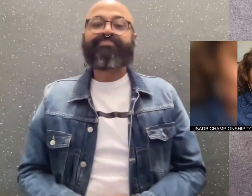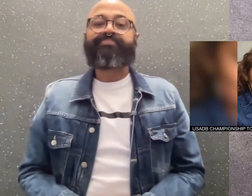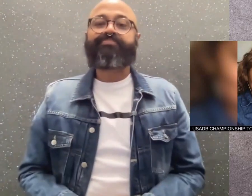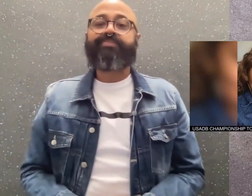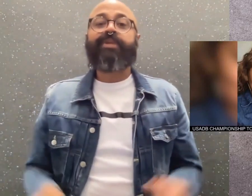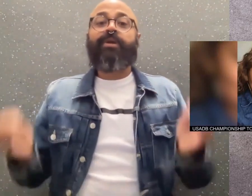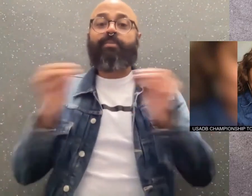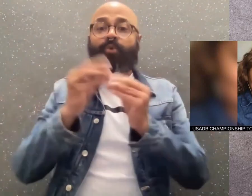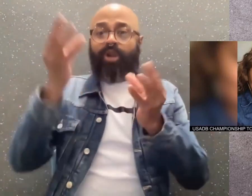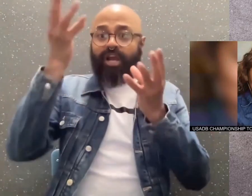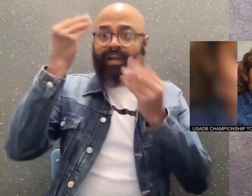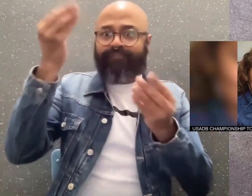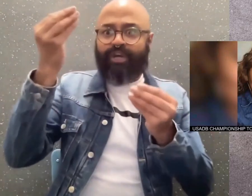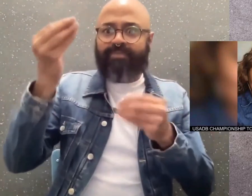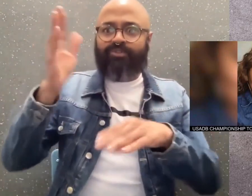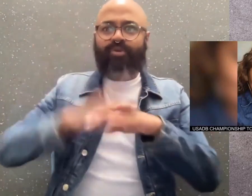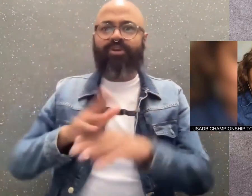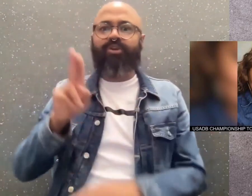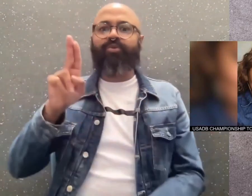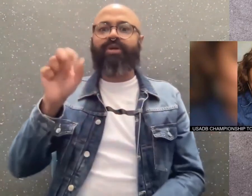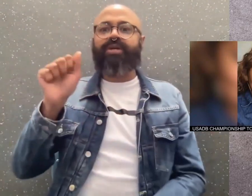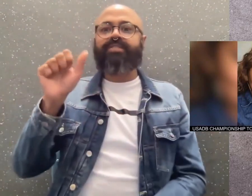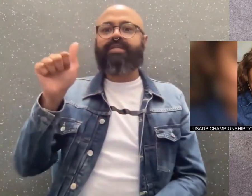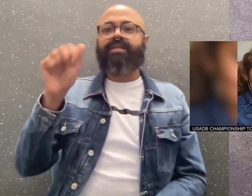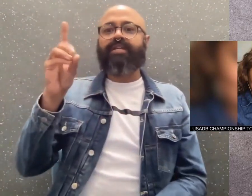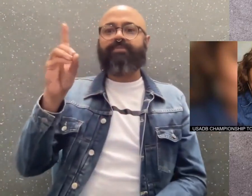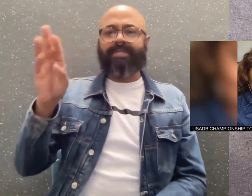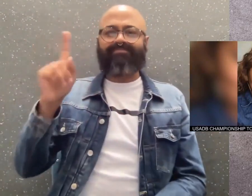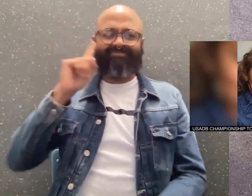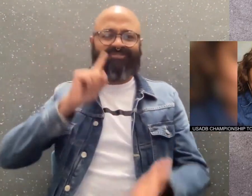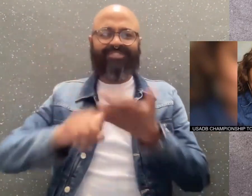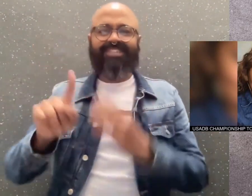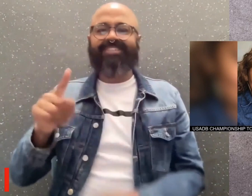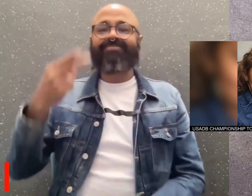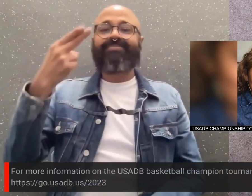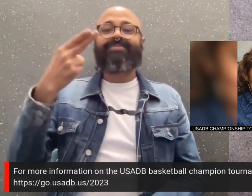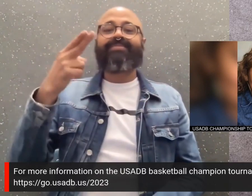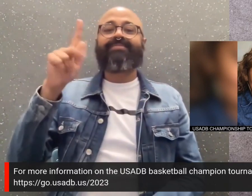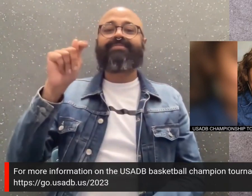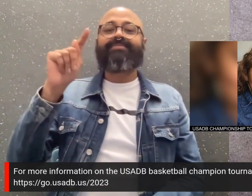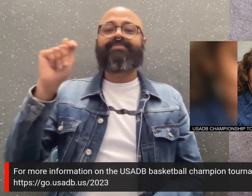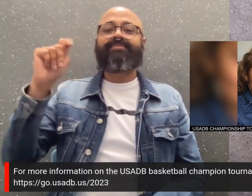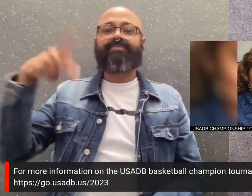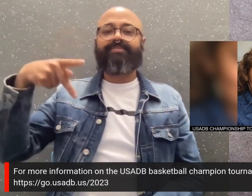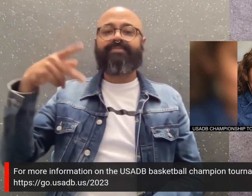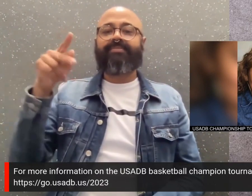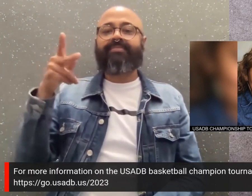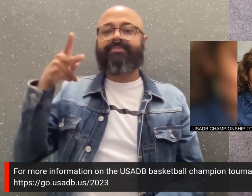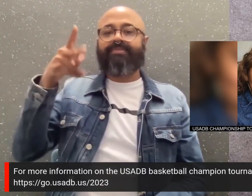For more information on the USA DB, head to go